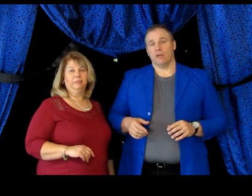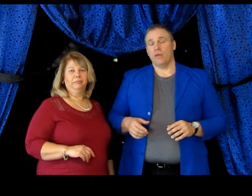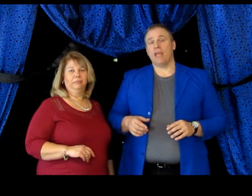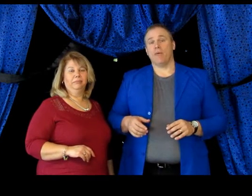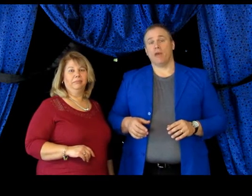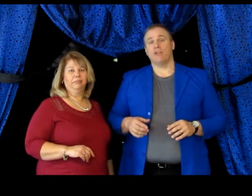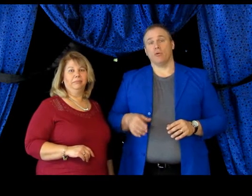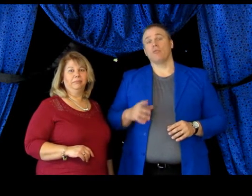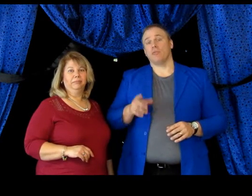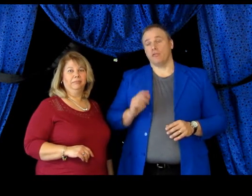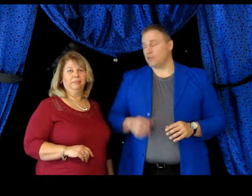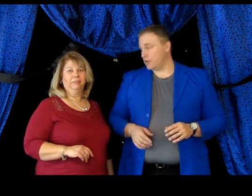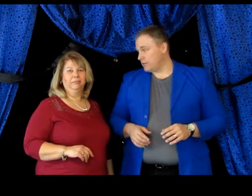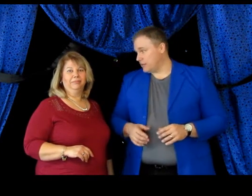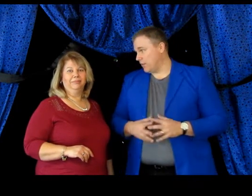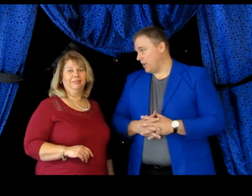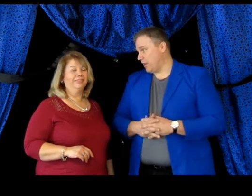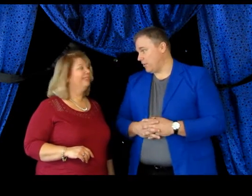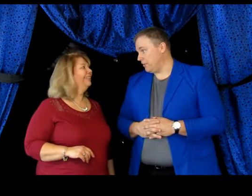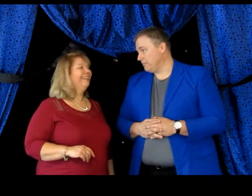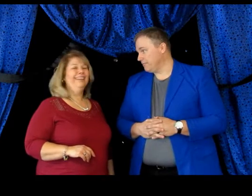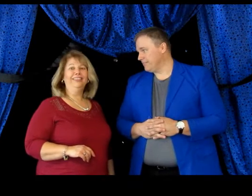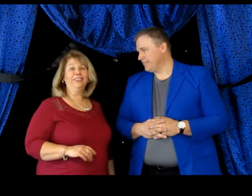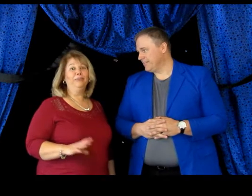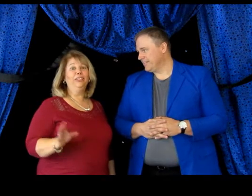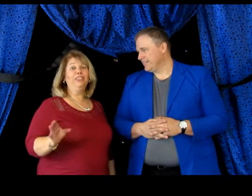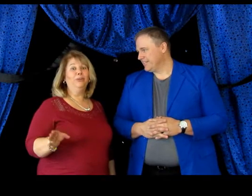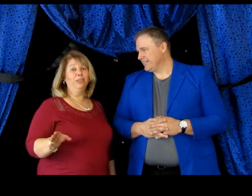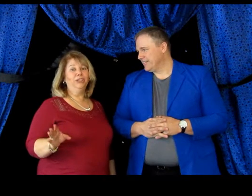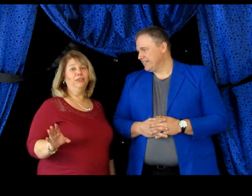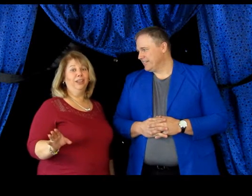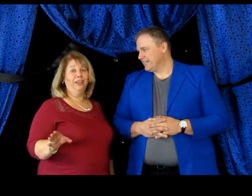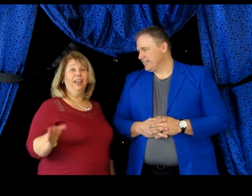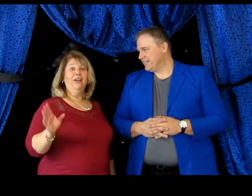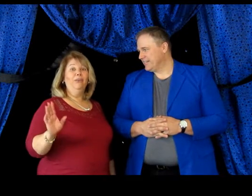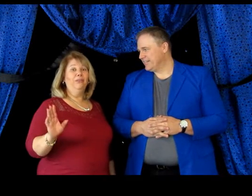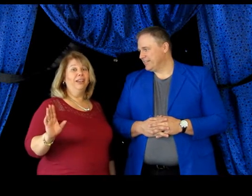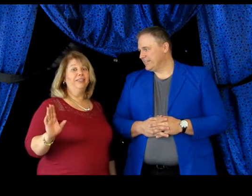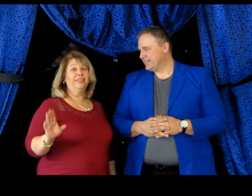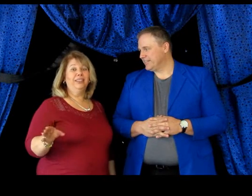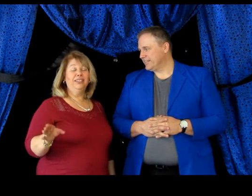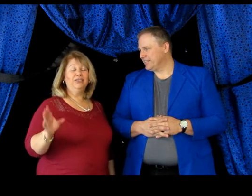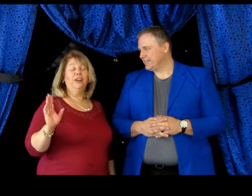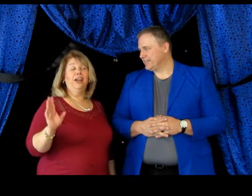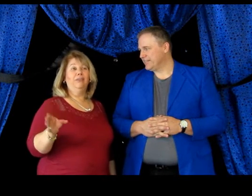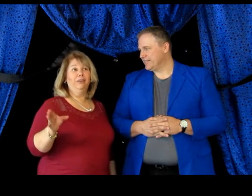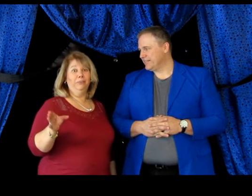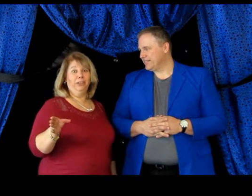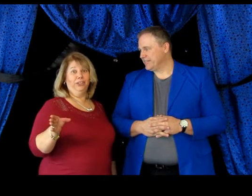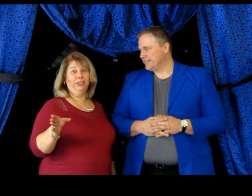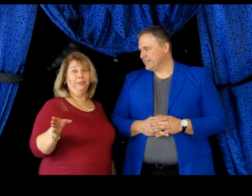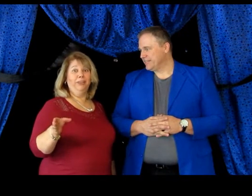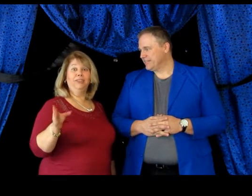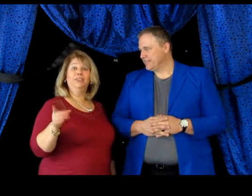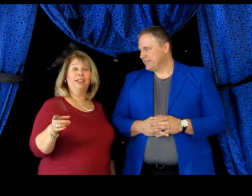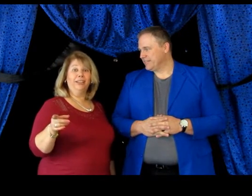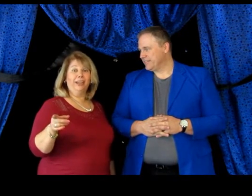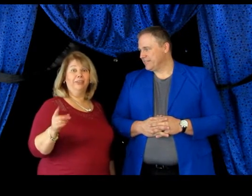We can't wait to work with you this year. Isn't that right, Kathleen? It's going to be so much fun. We've got things for every month just about. So check it out